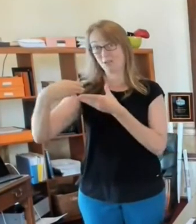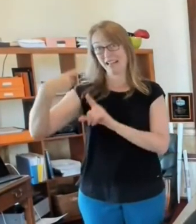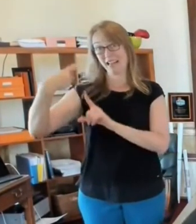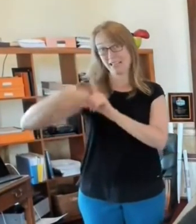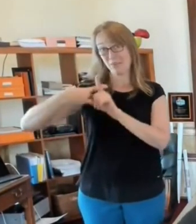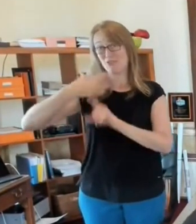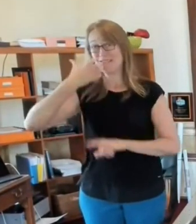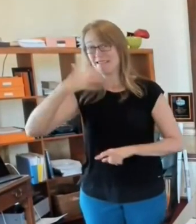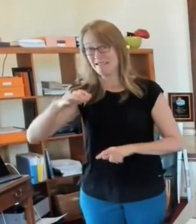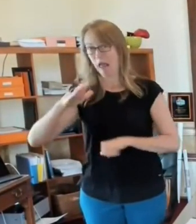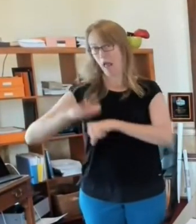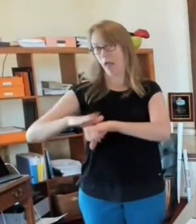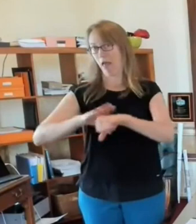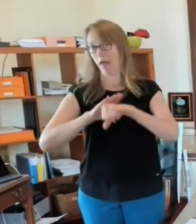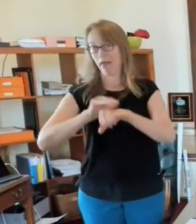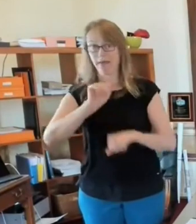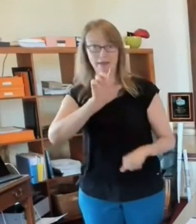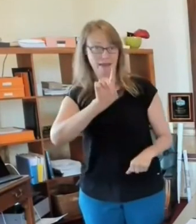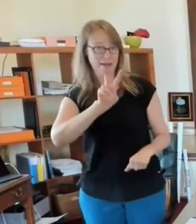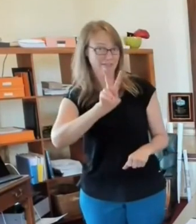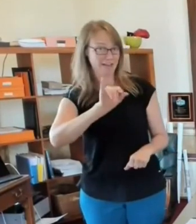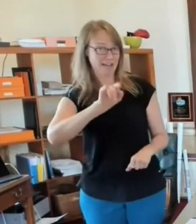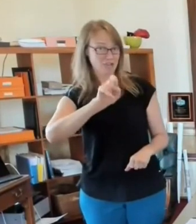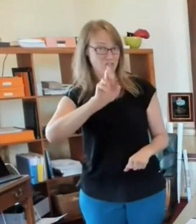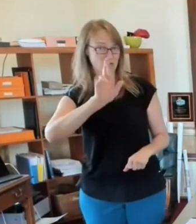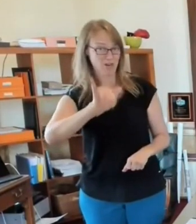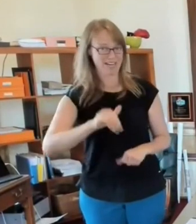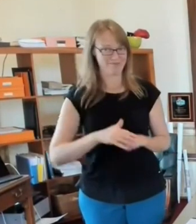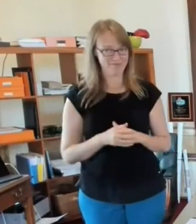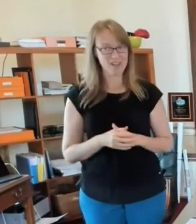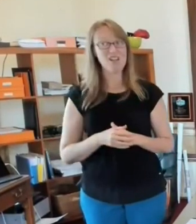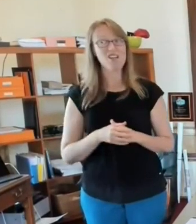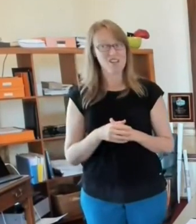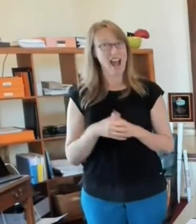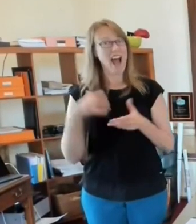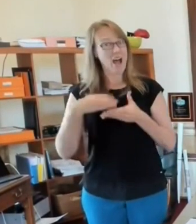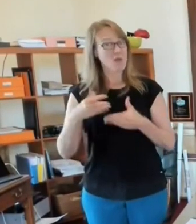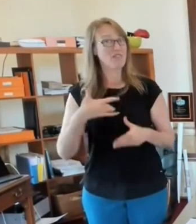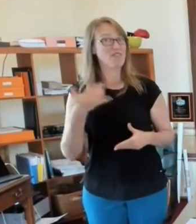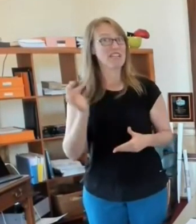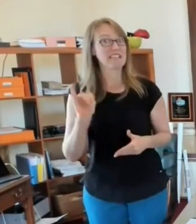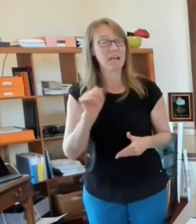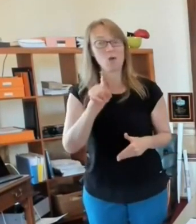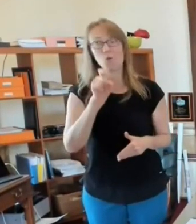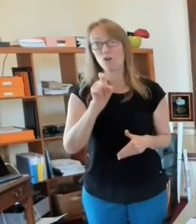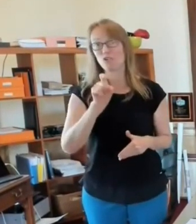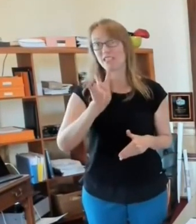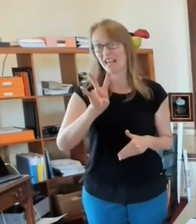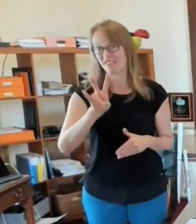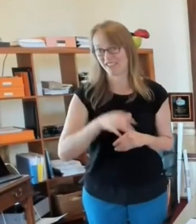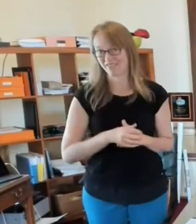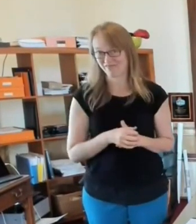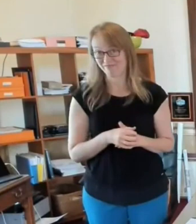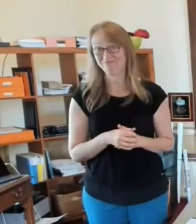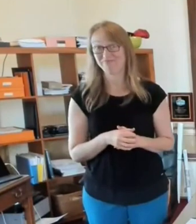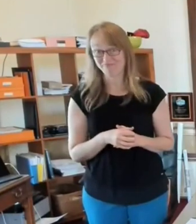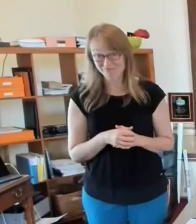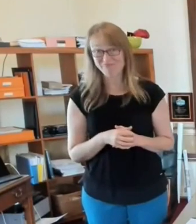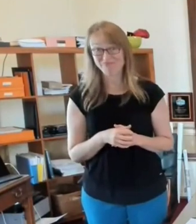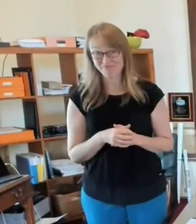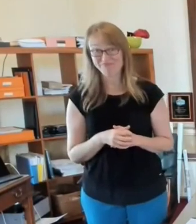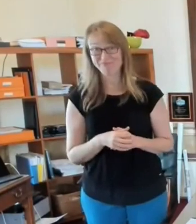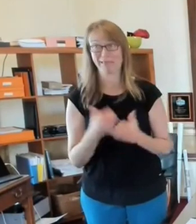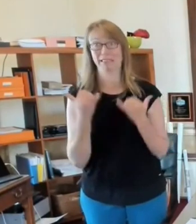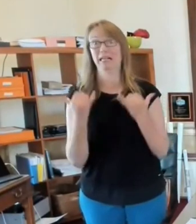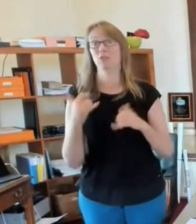now the feels-like temperature is 107 outside. So, now would be the